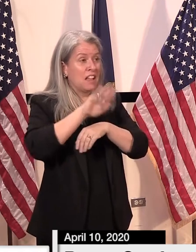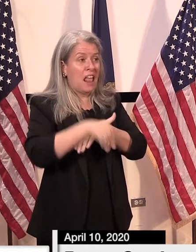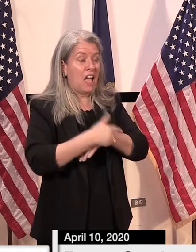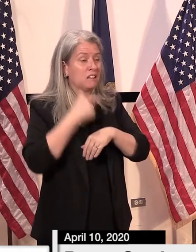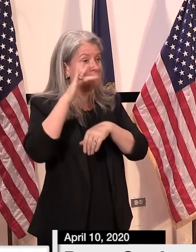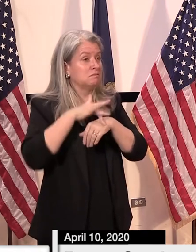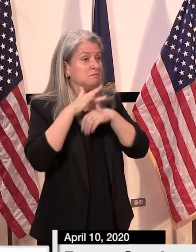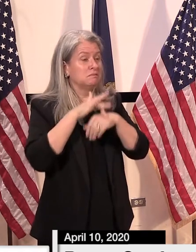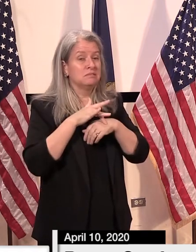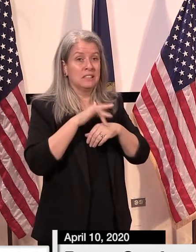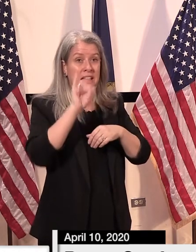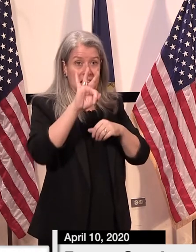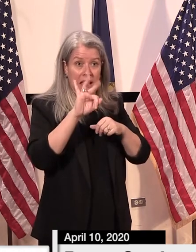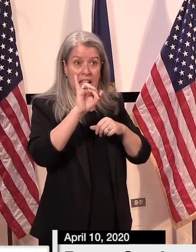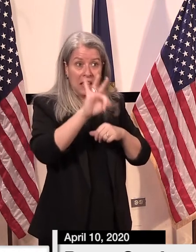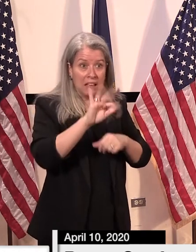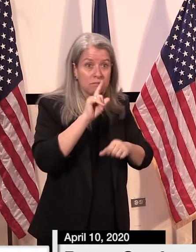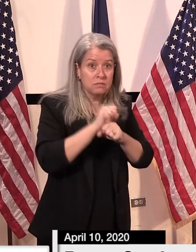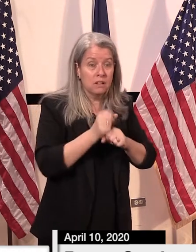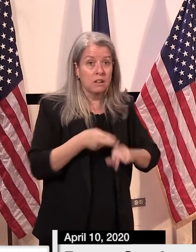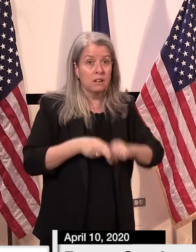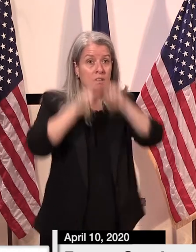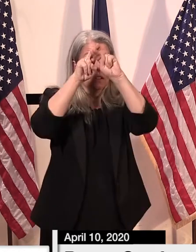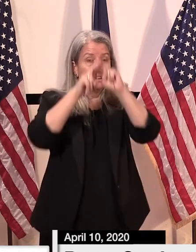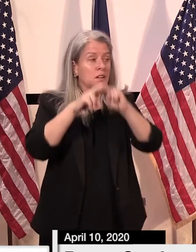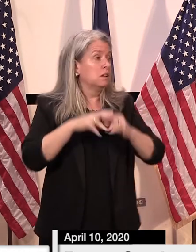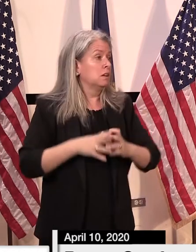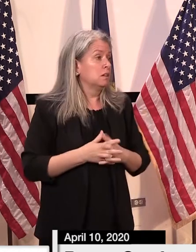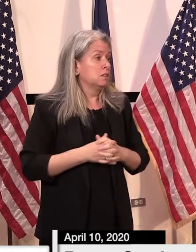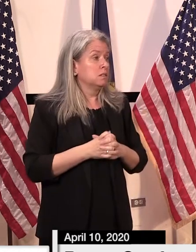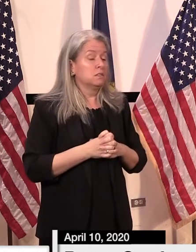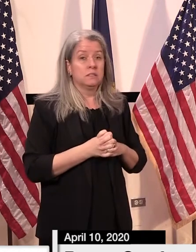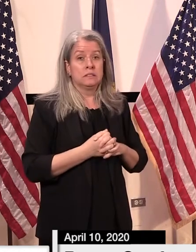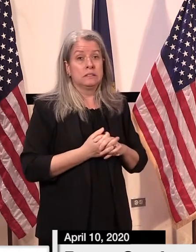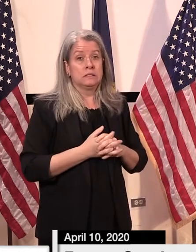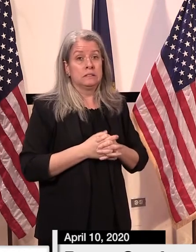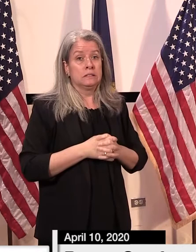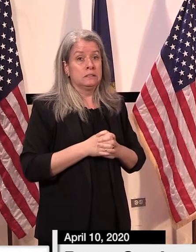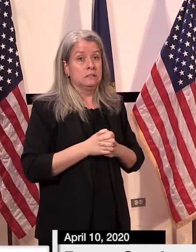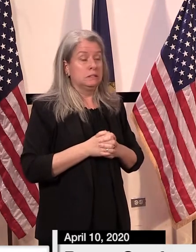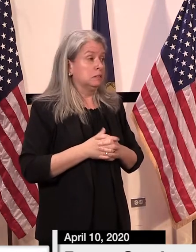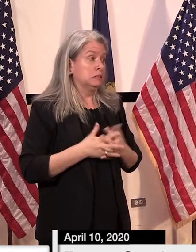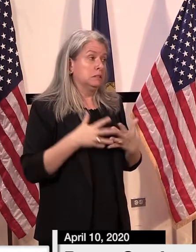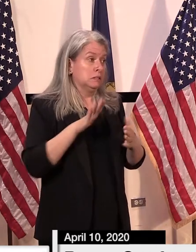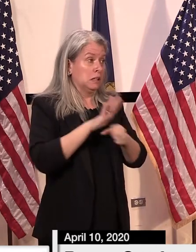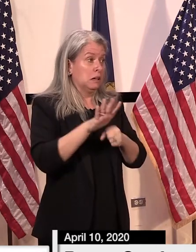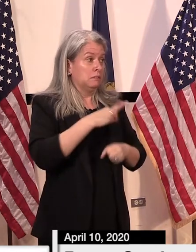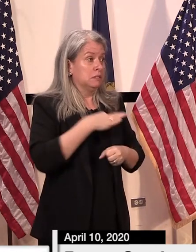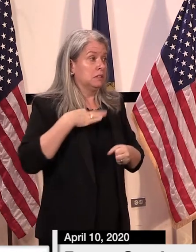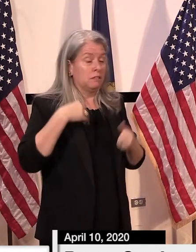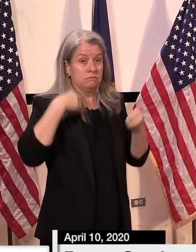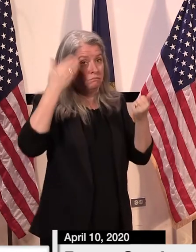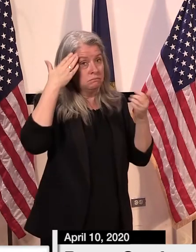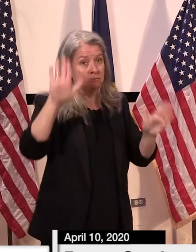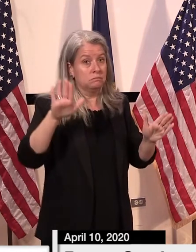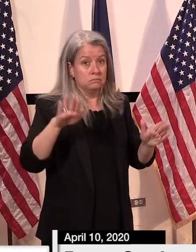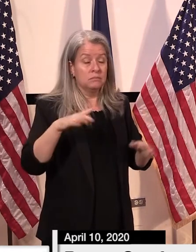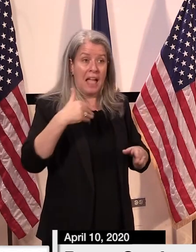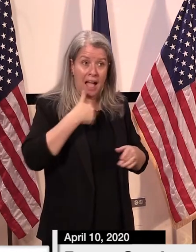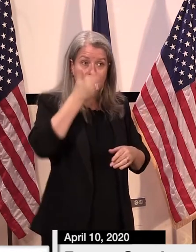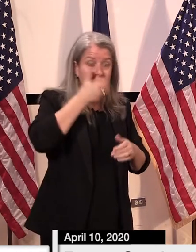uh had a surge uh to have the personnel because we can have all the hospitals all the ventilators all the ppes in the world